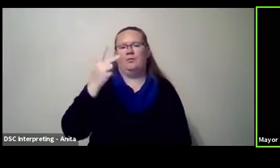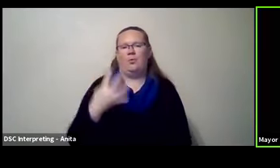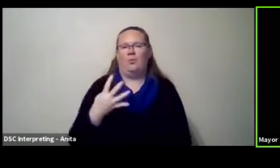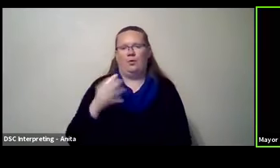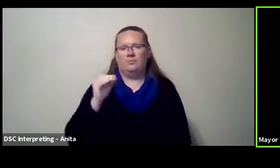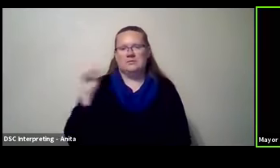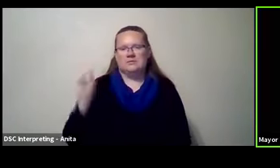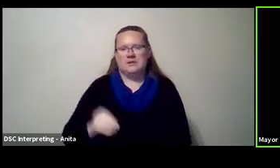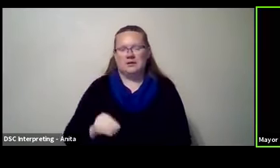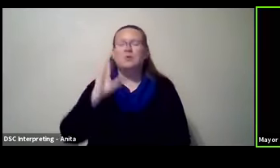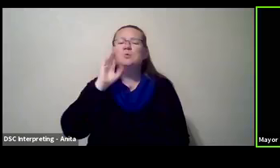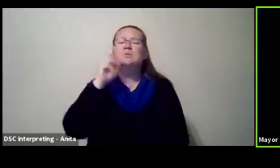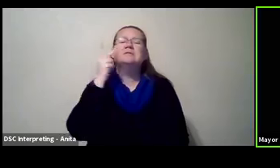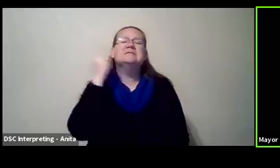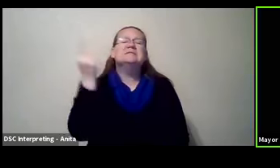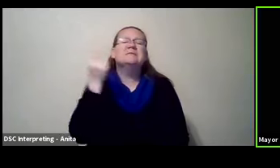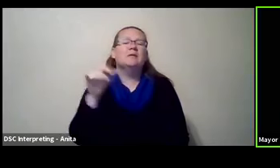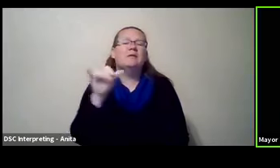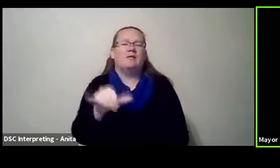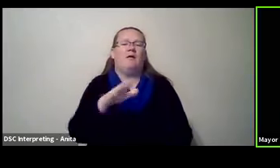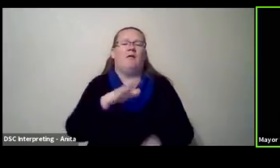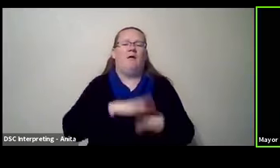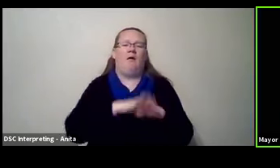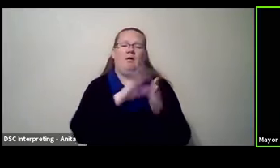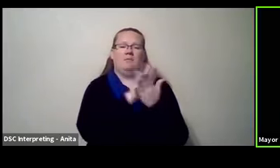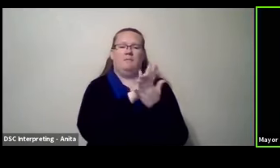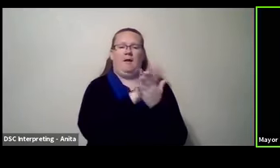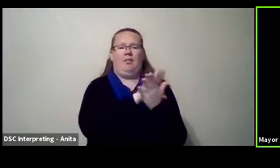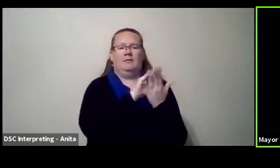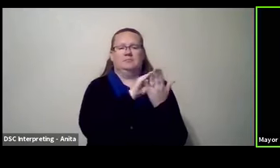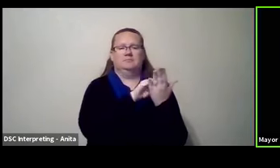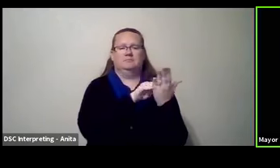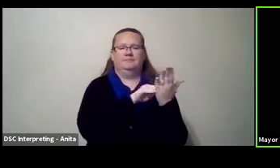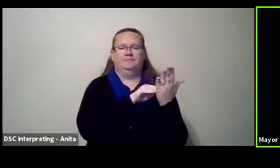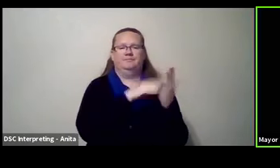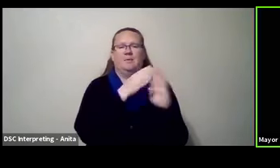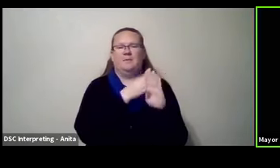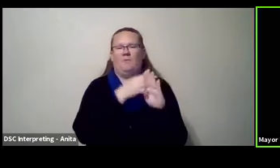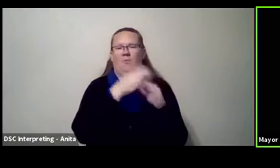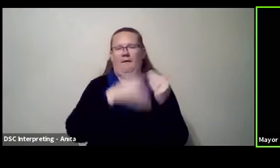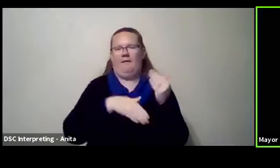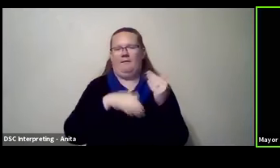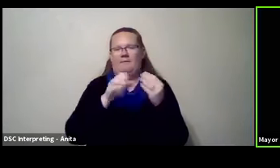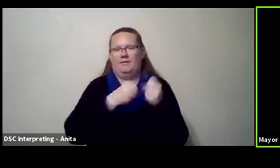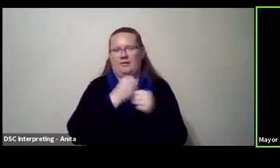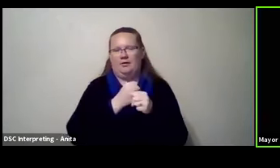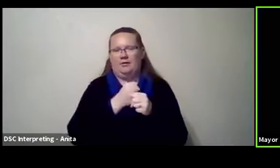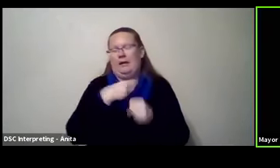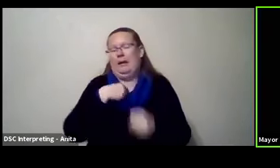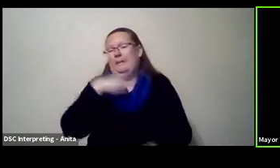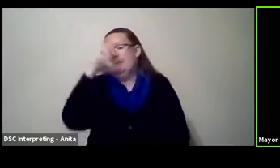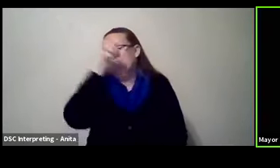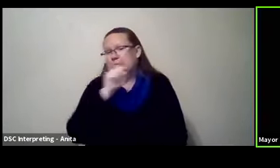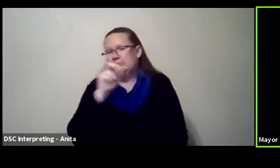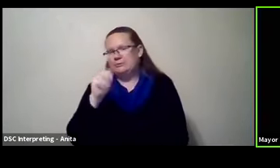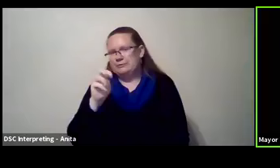see something like that on the ballot, uh, relative, know, sometime before the end of the year, probably November. The question then becomes,